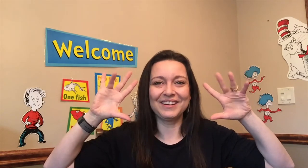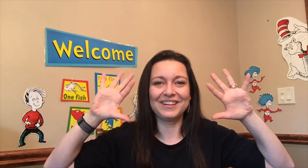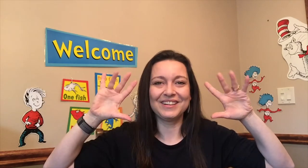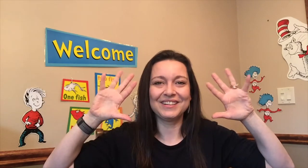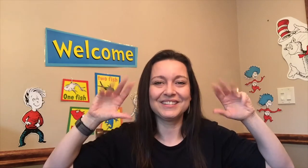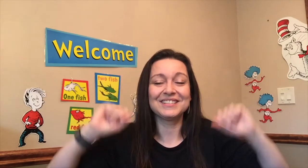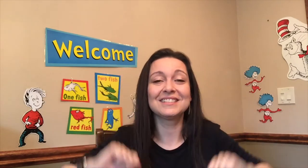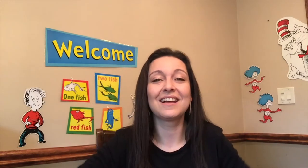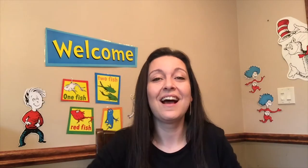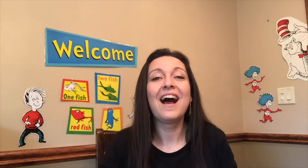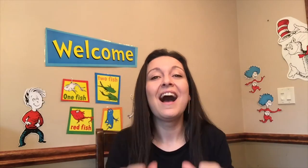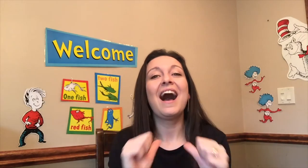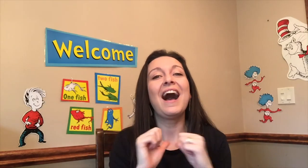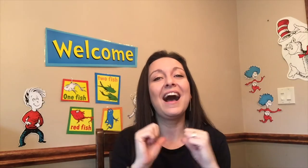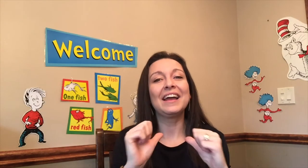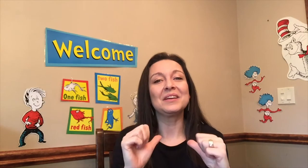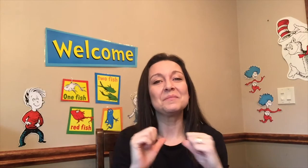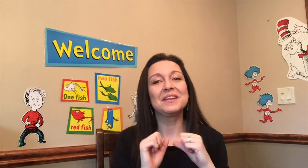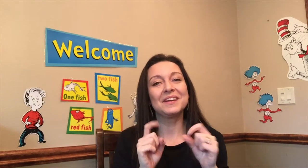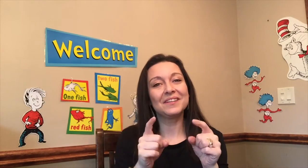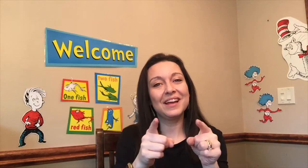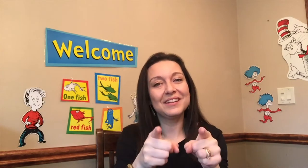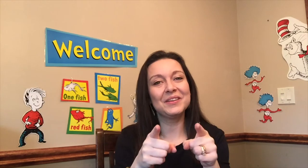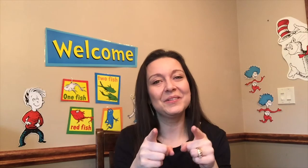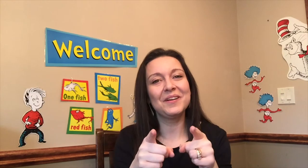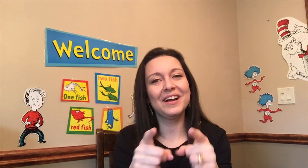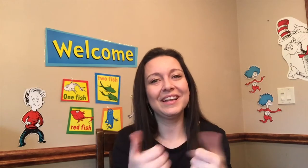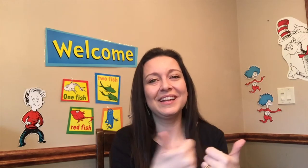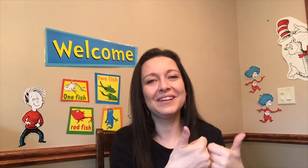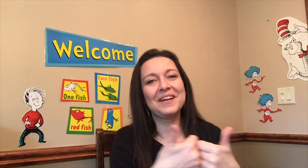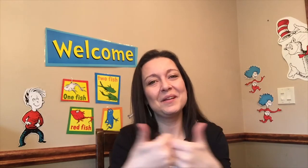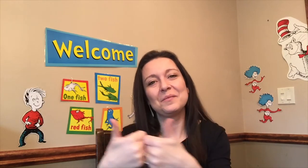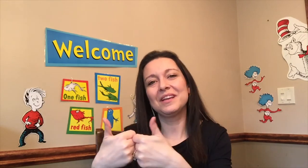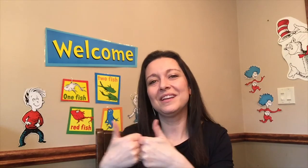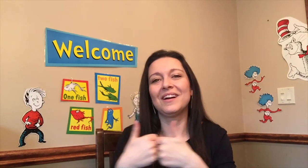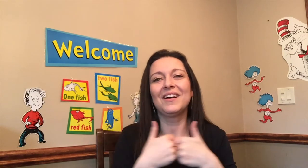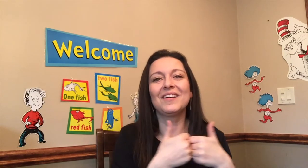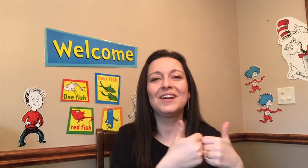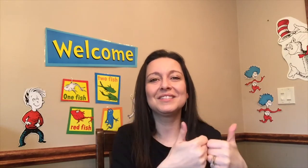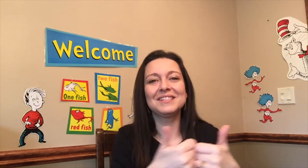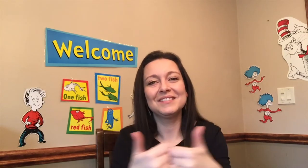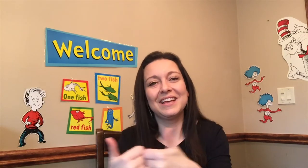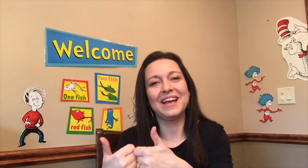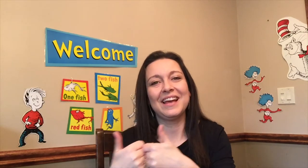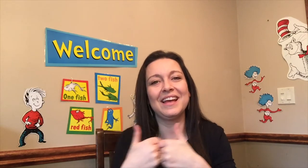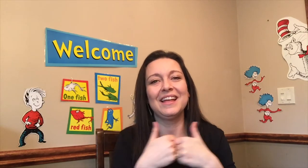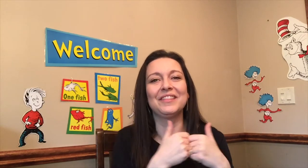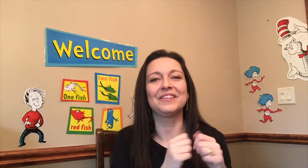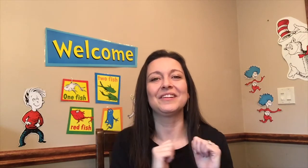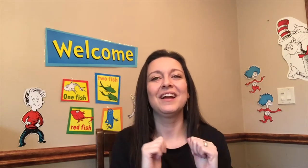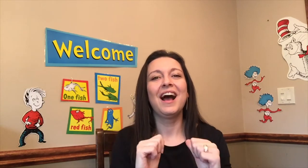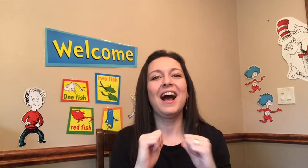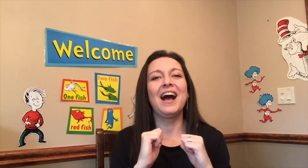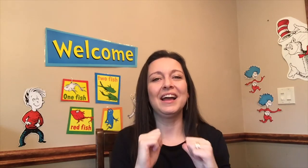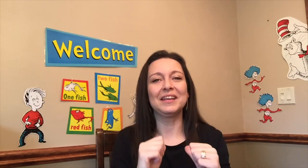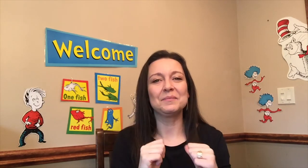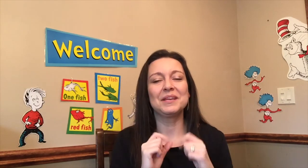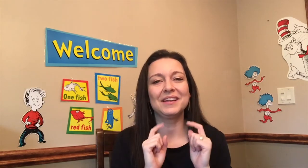I am here and you are here and we are all together I am here